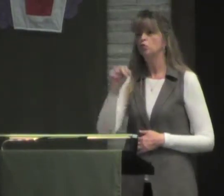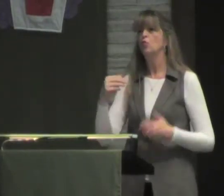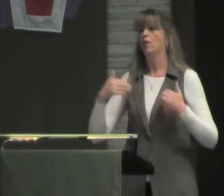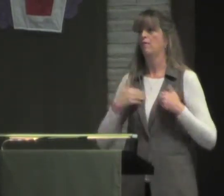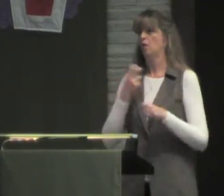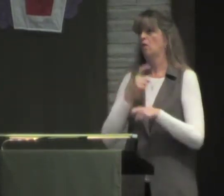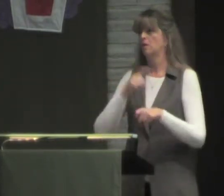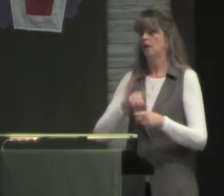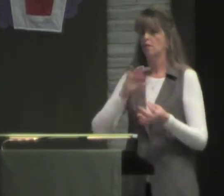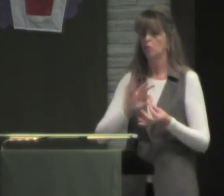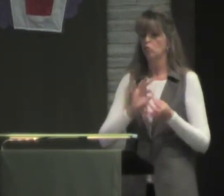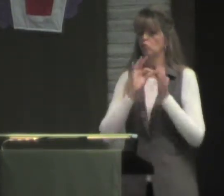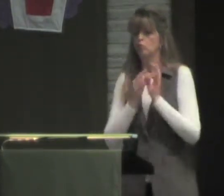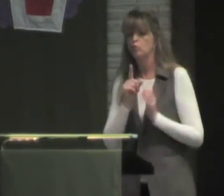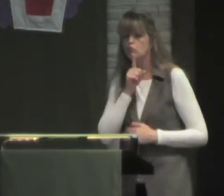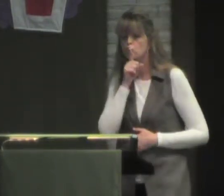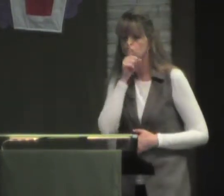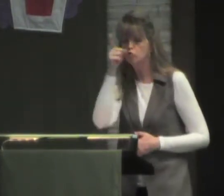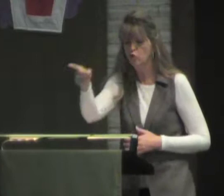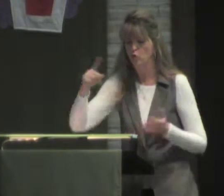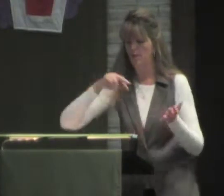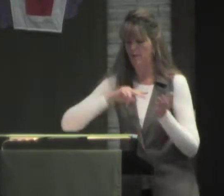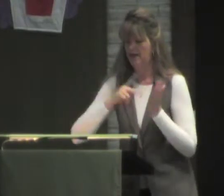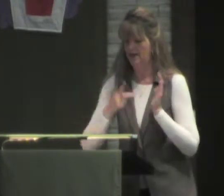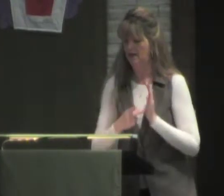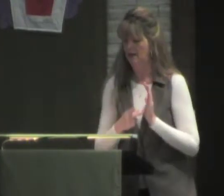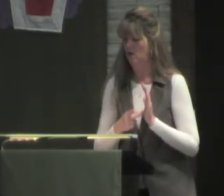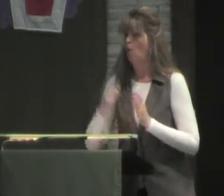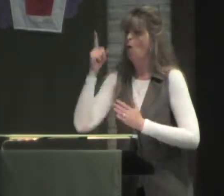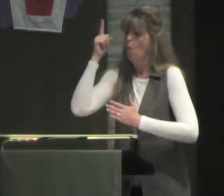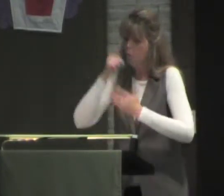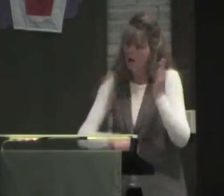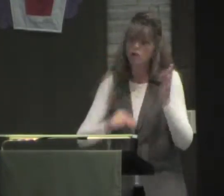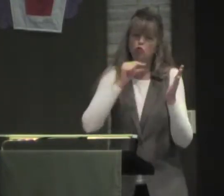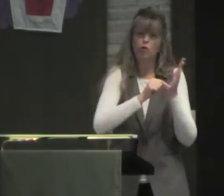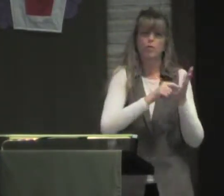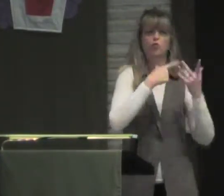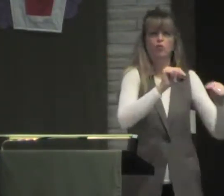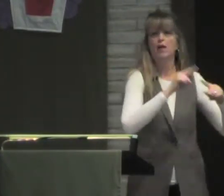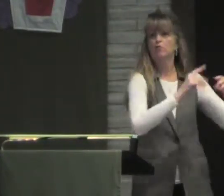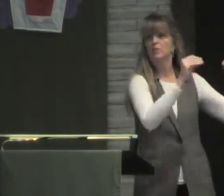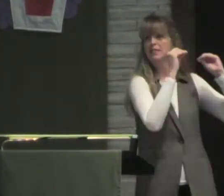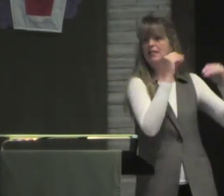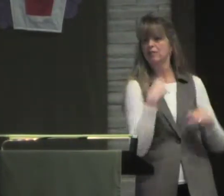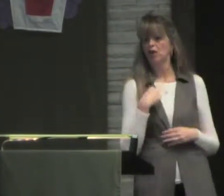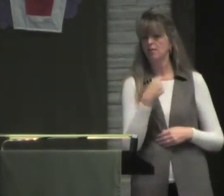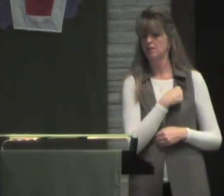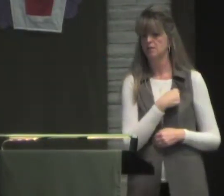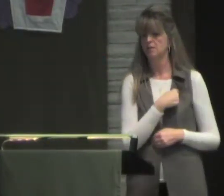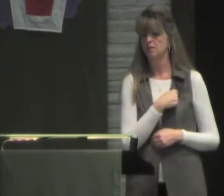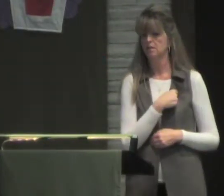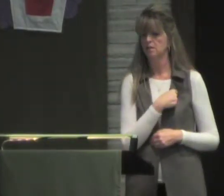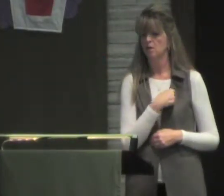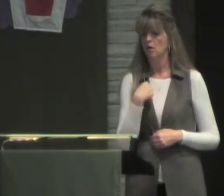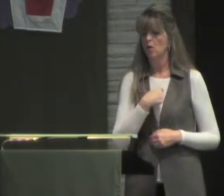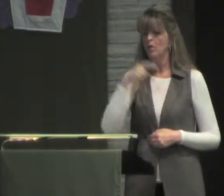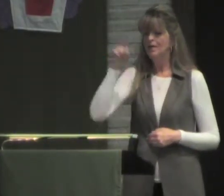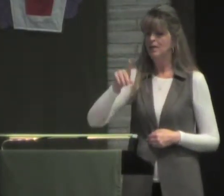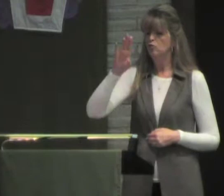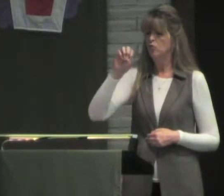Because we are not able to interpret the true meaning, the true intent of what the Scriptures are trying